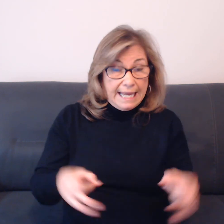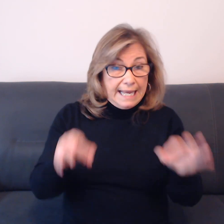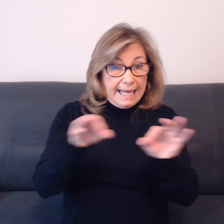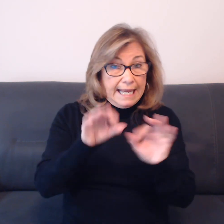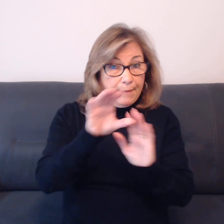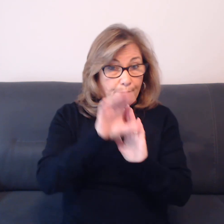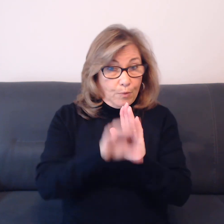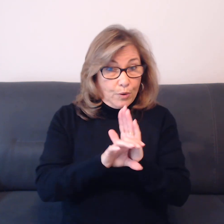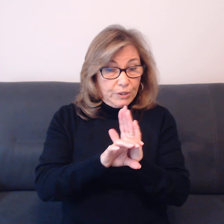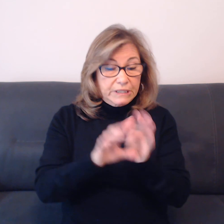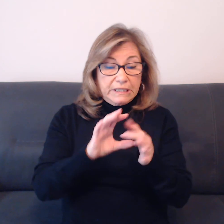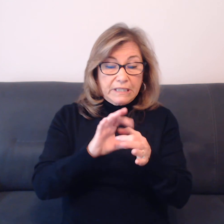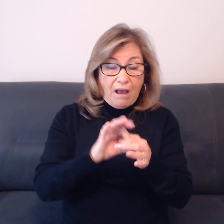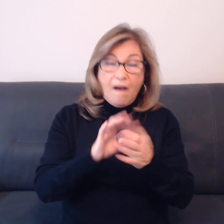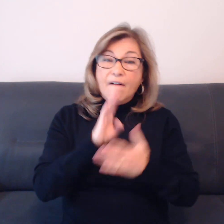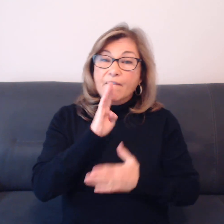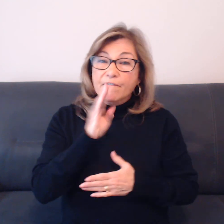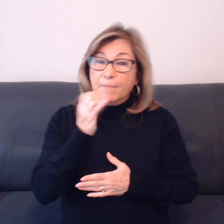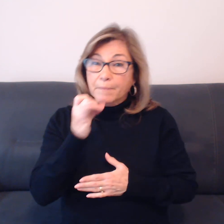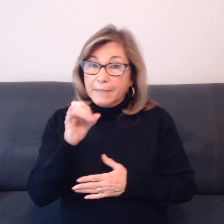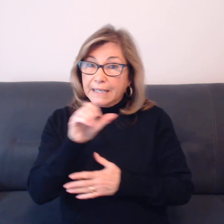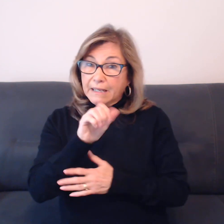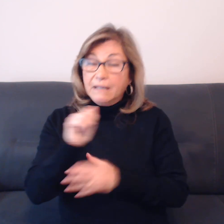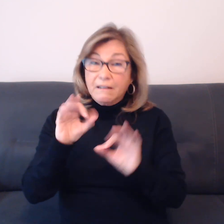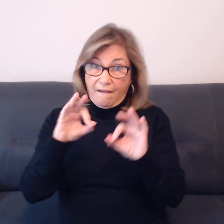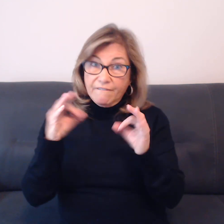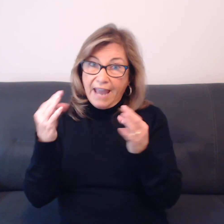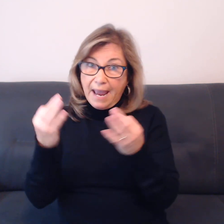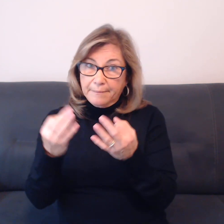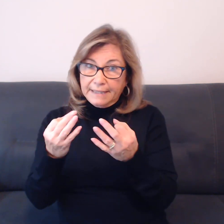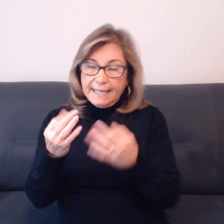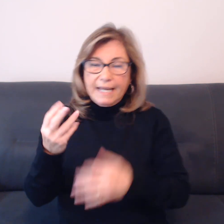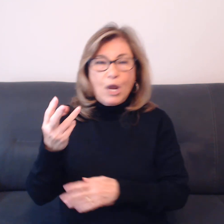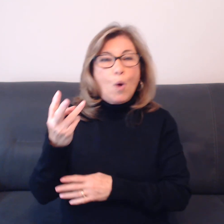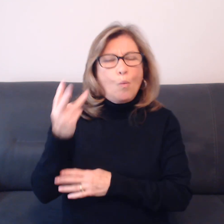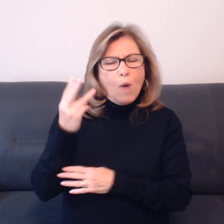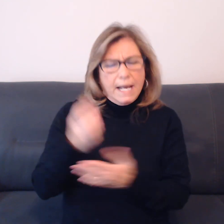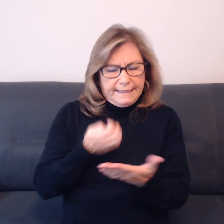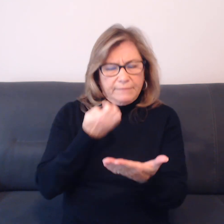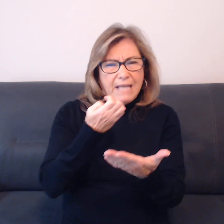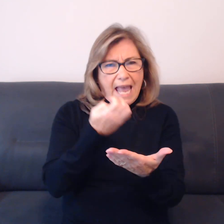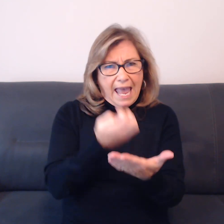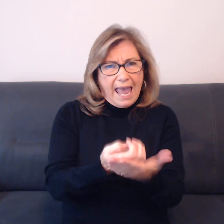being a family was evident to the judge.